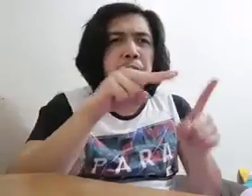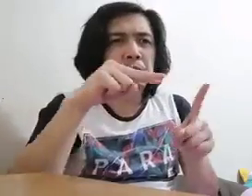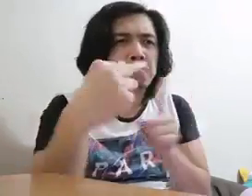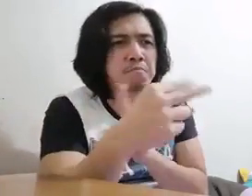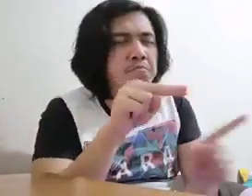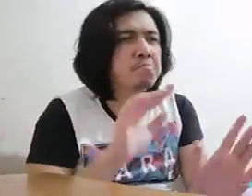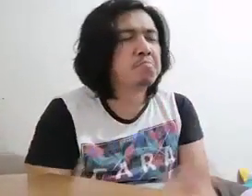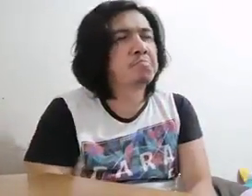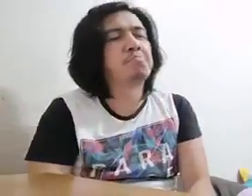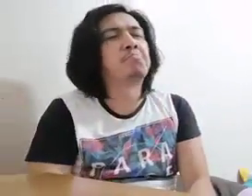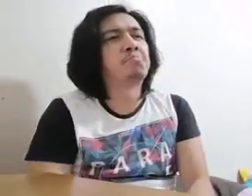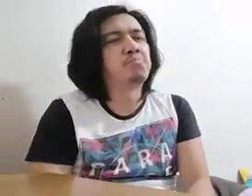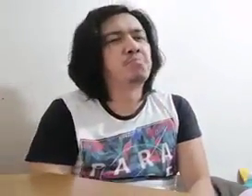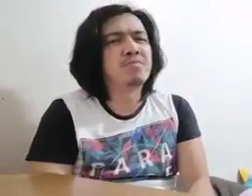I'm going to take the mode. That's our MVP.